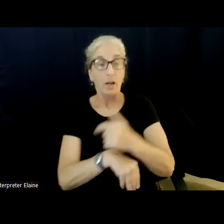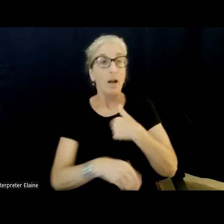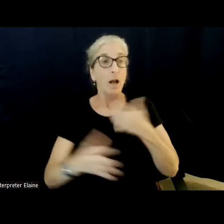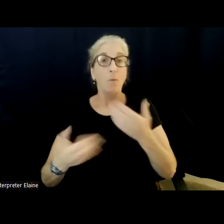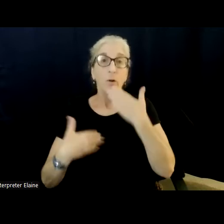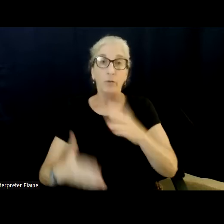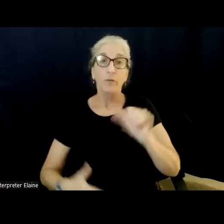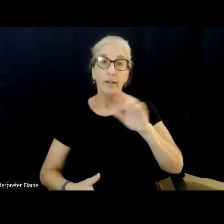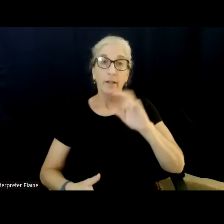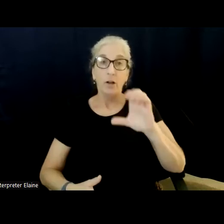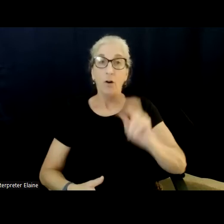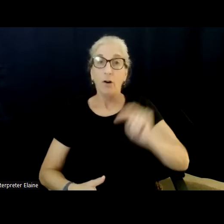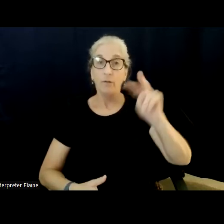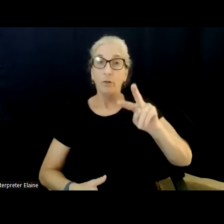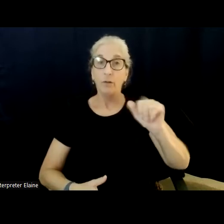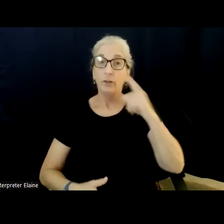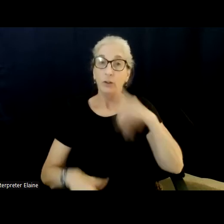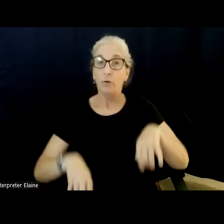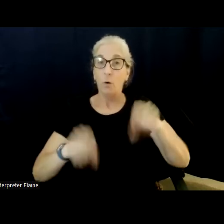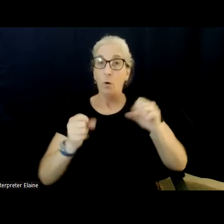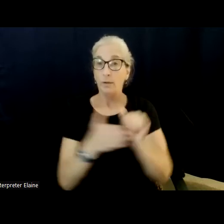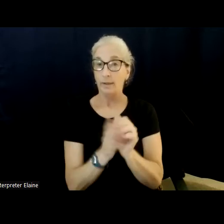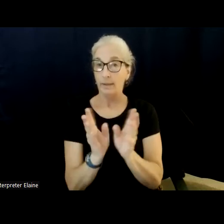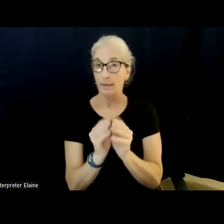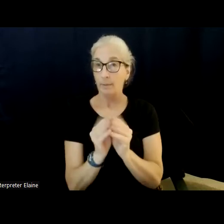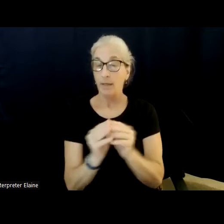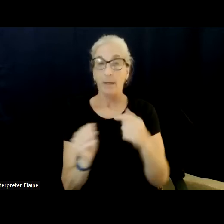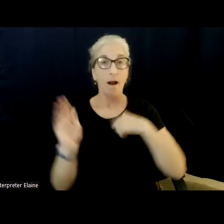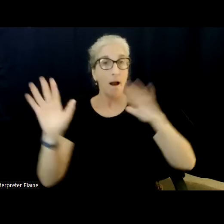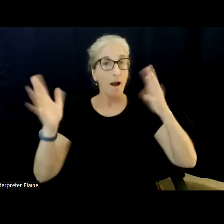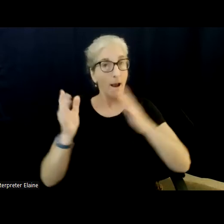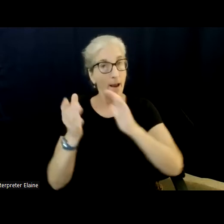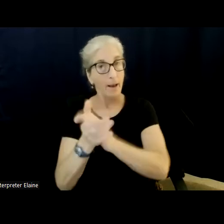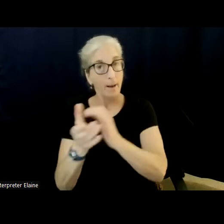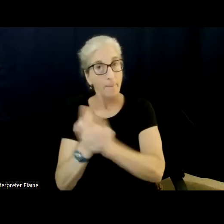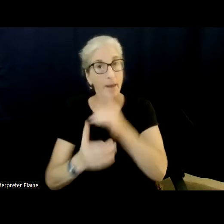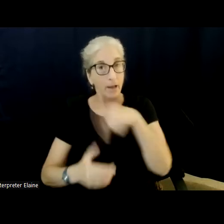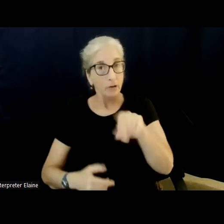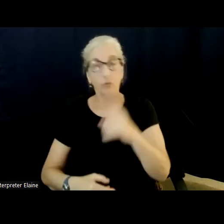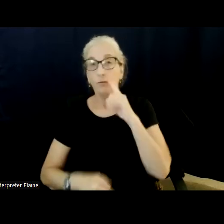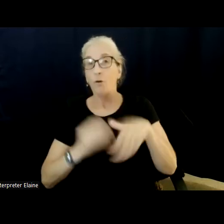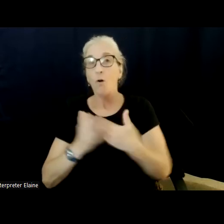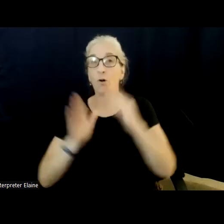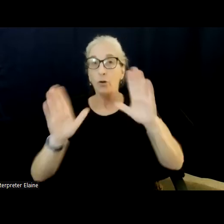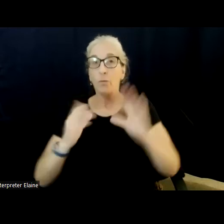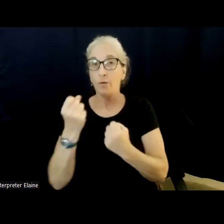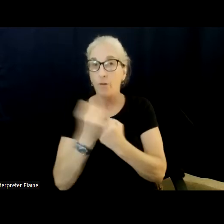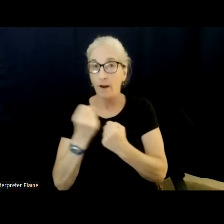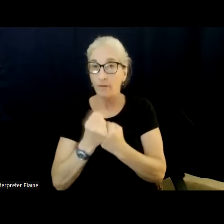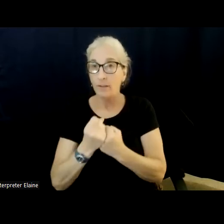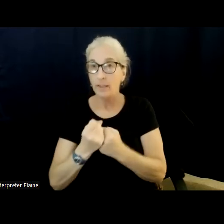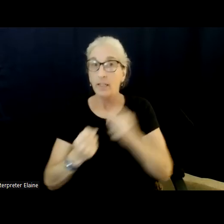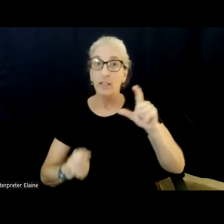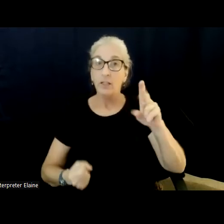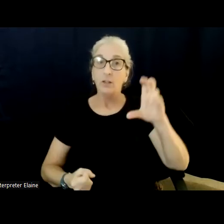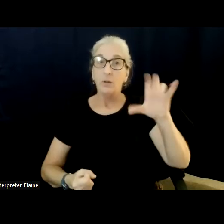of Northern Virginia for hosting this forum, and I commend you for all the amazing advocacy and work that you all do. Lucy, thank you for spending time